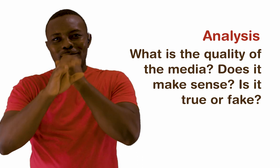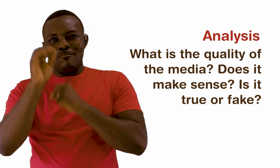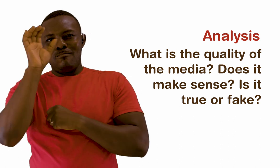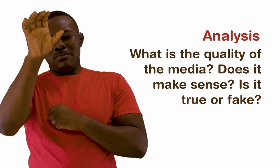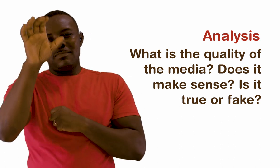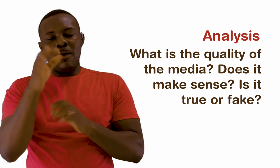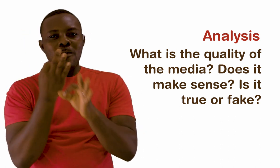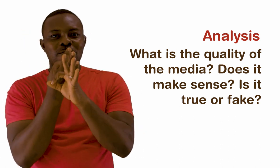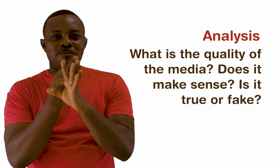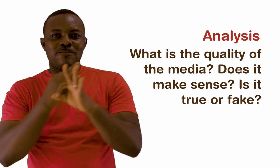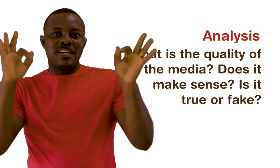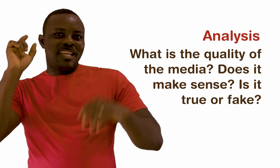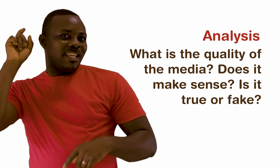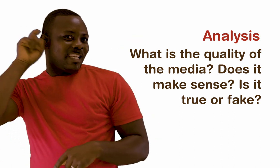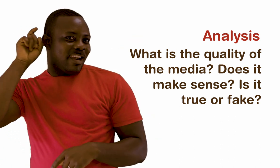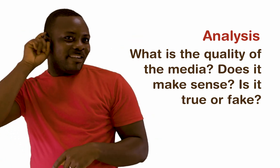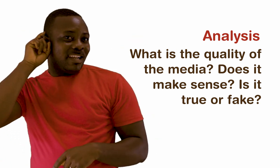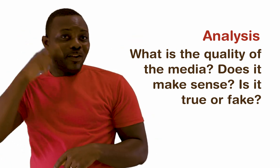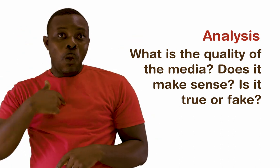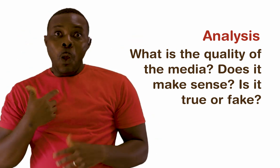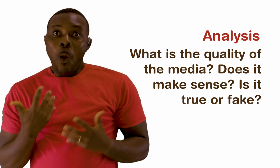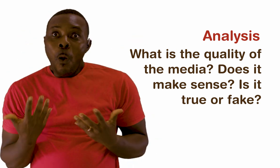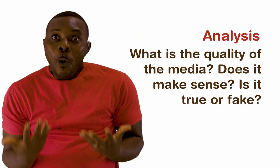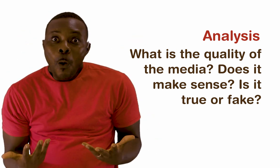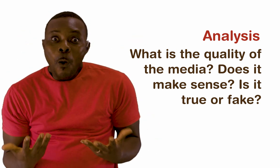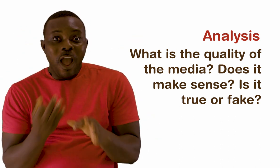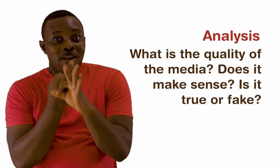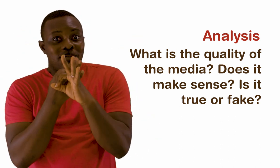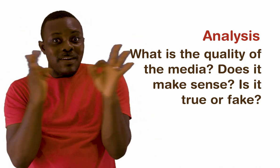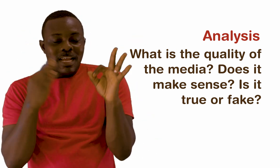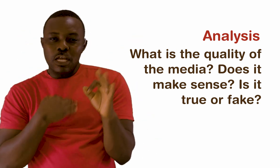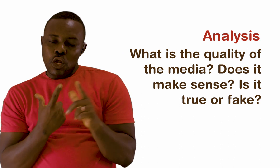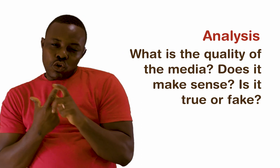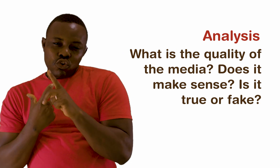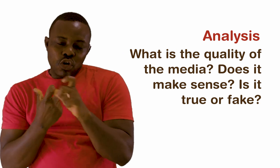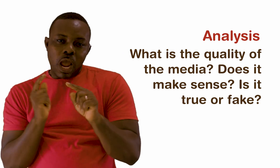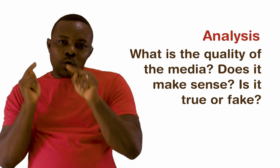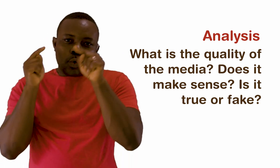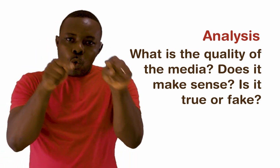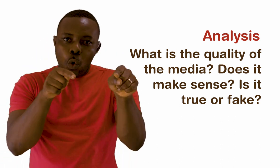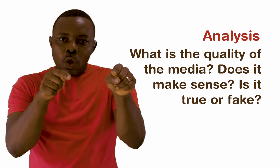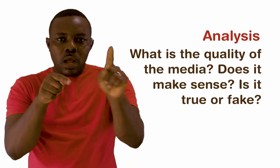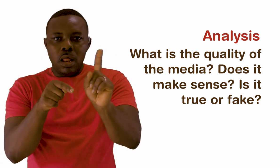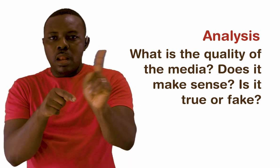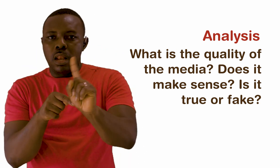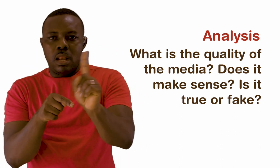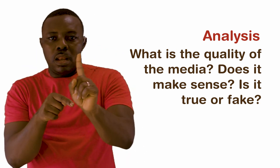word free and really got excited. I rushed in for it only to discover that only the hearing screening